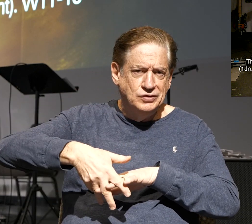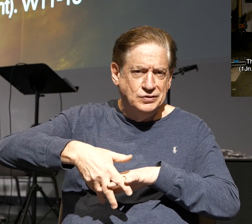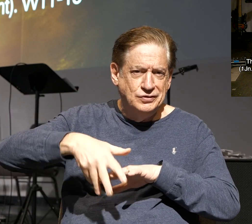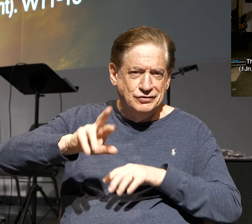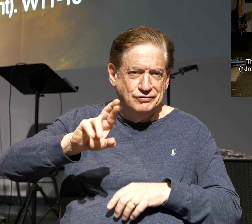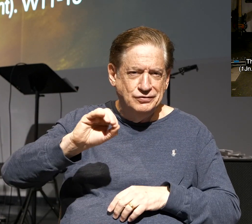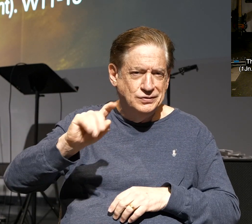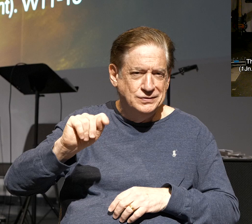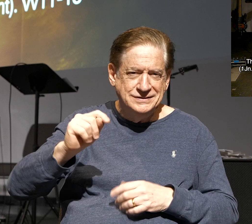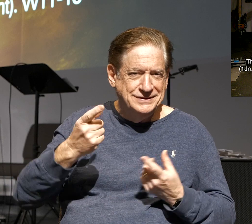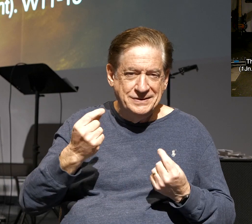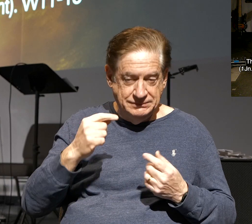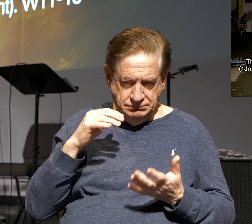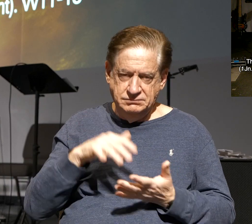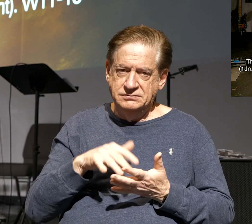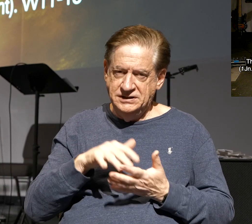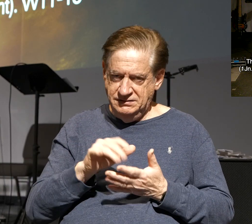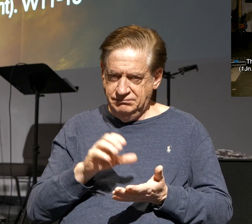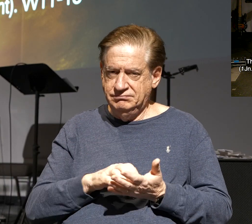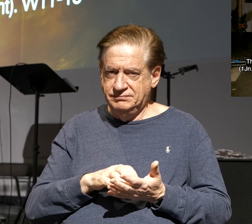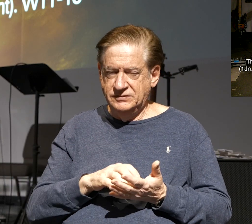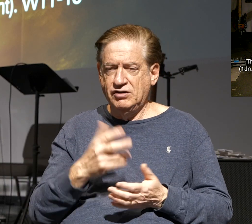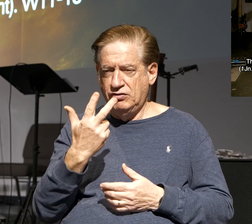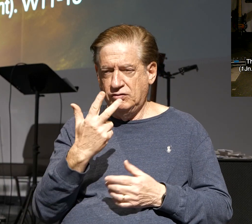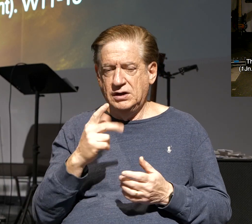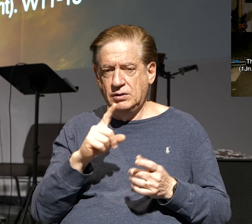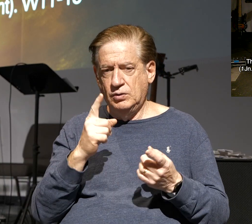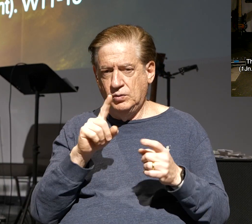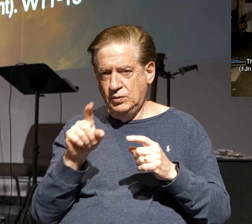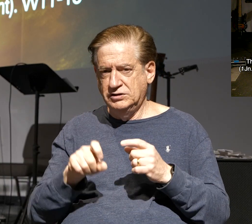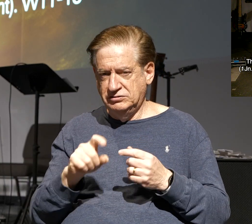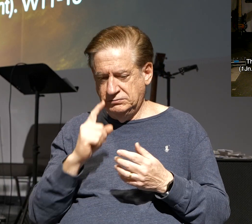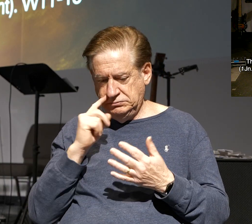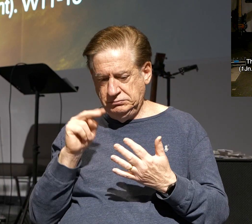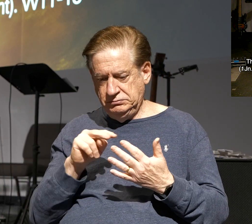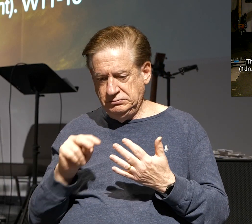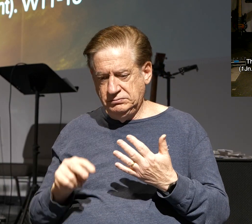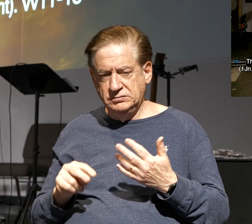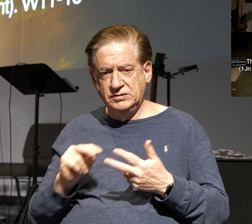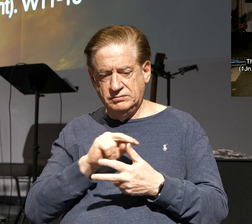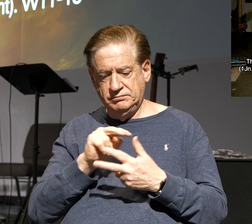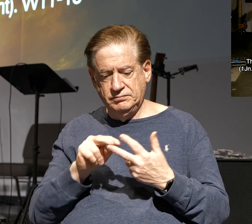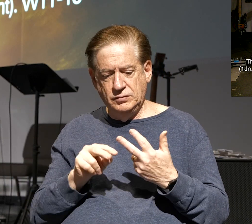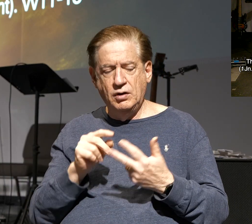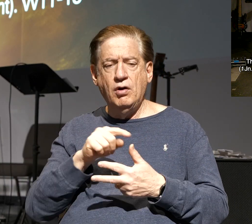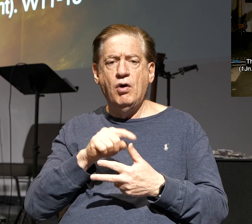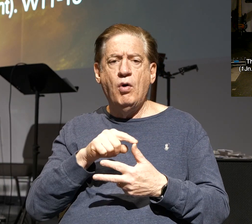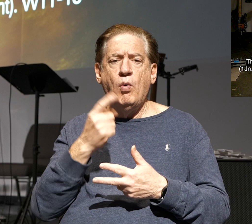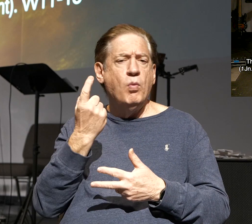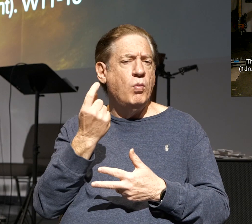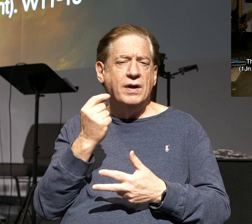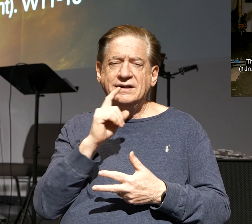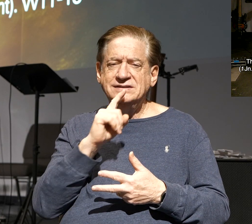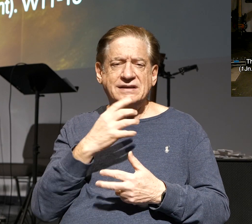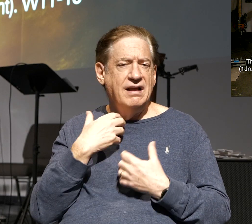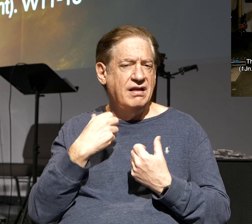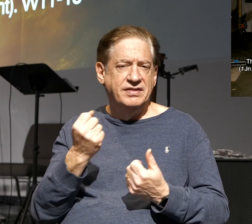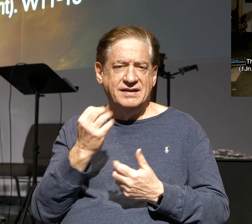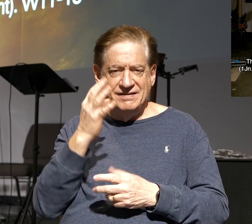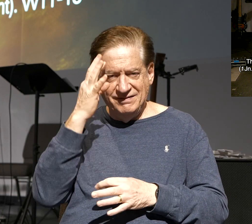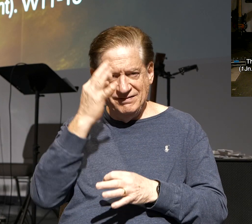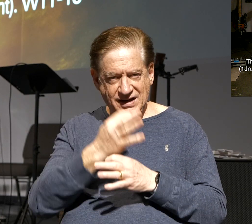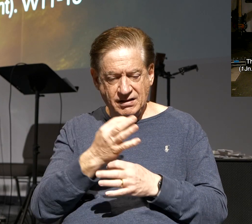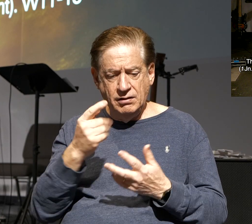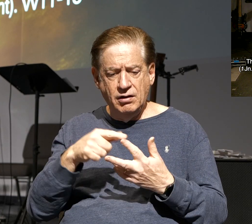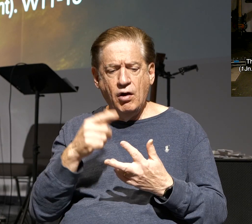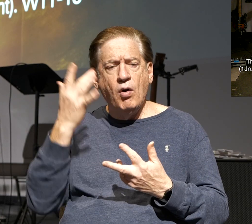the text, the text that precedes that. So, three questions we're looking at here. What is a healthy faith? We'll define that. Why do people defect